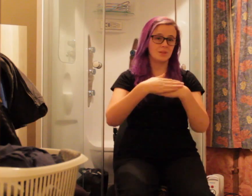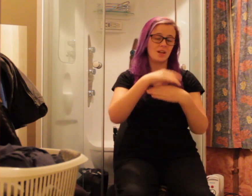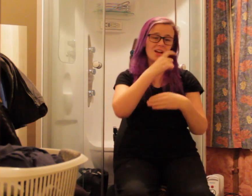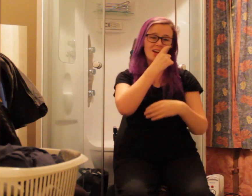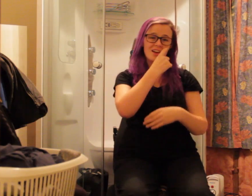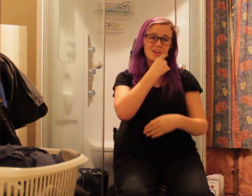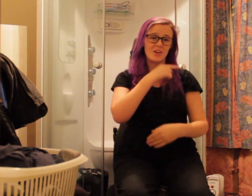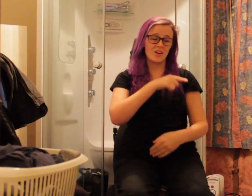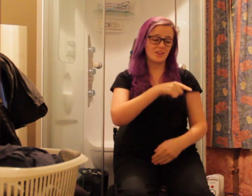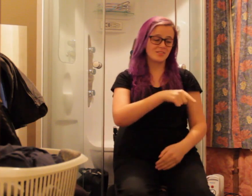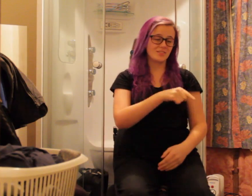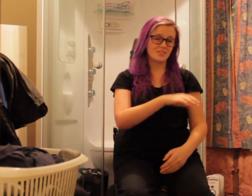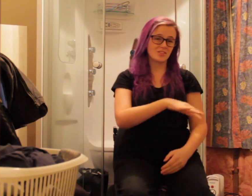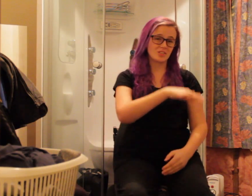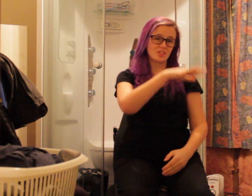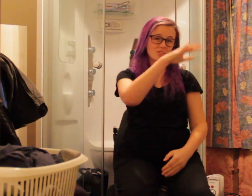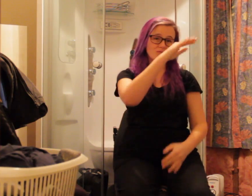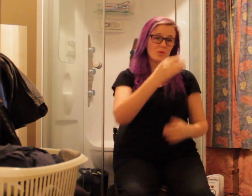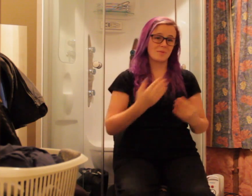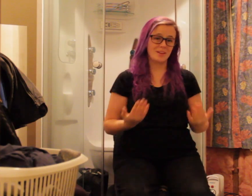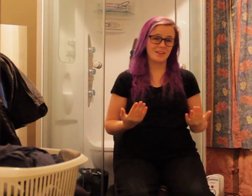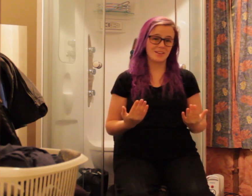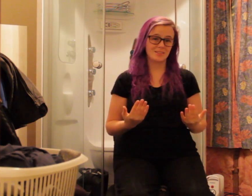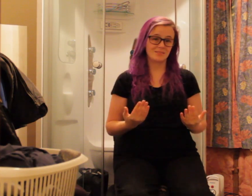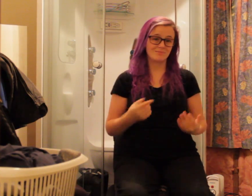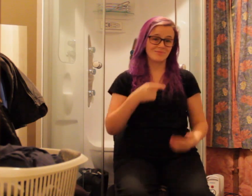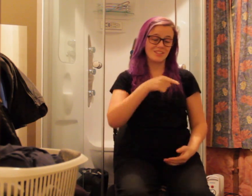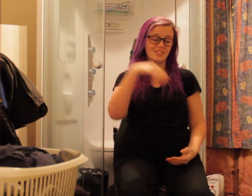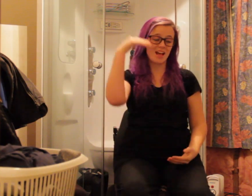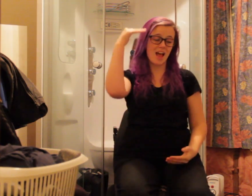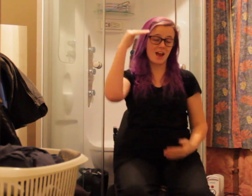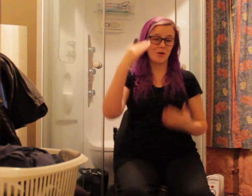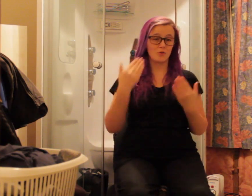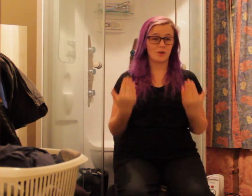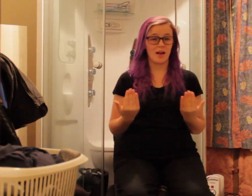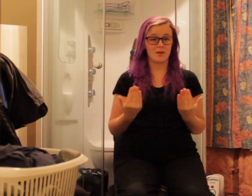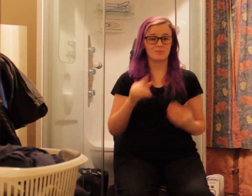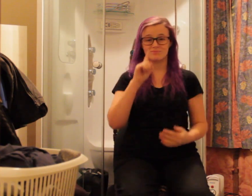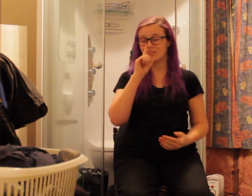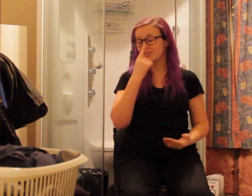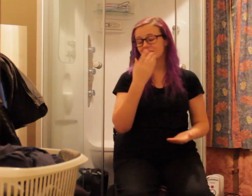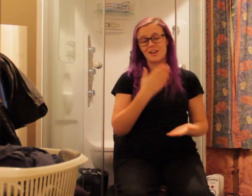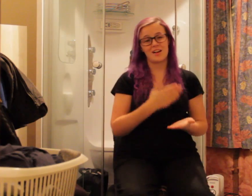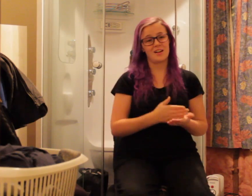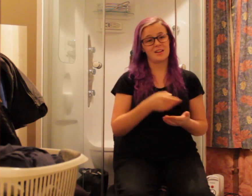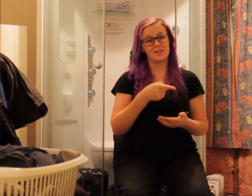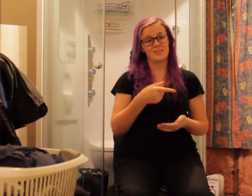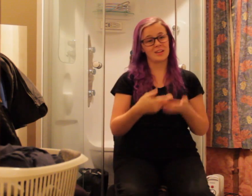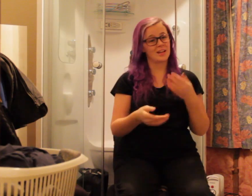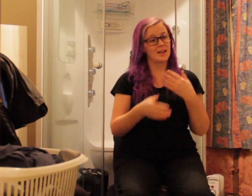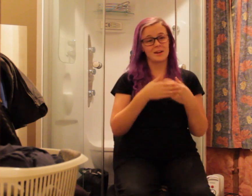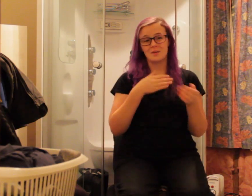The little girl grew up in here, she's far too grown up to live here anymore.